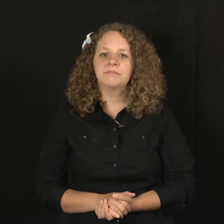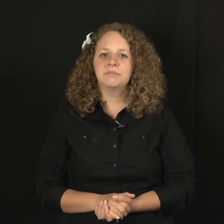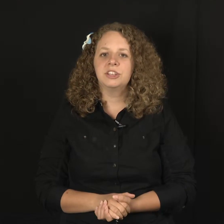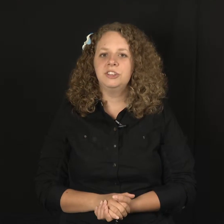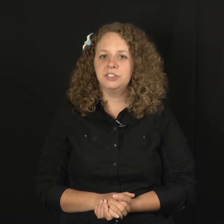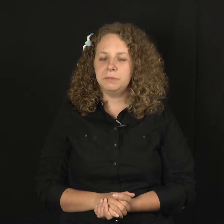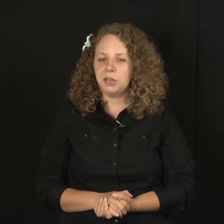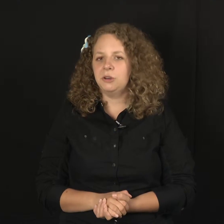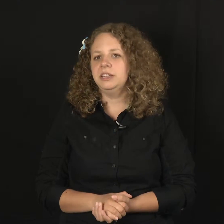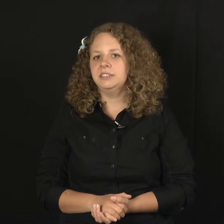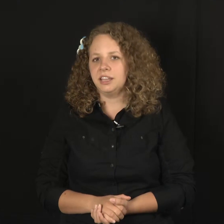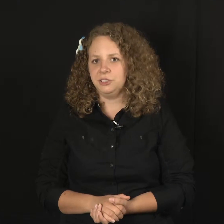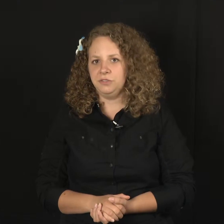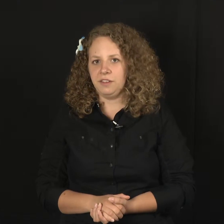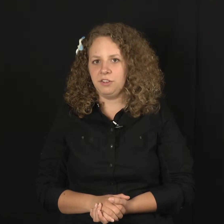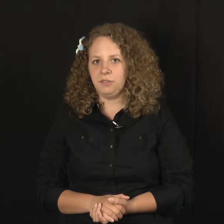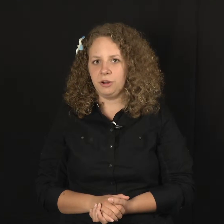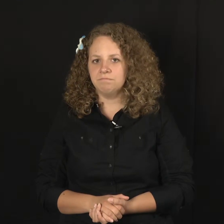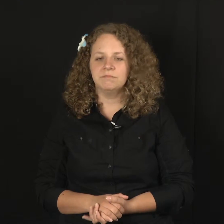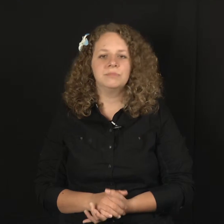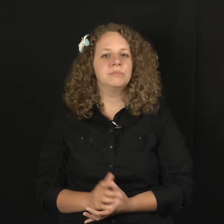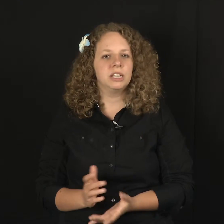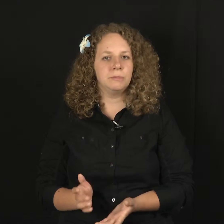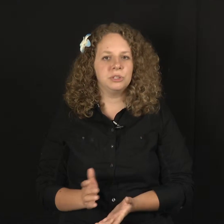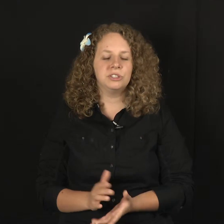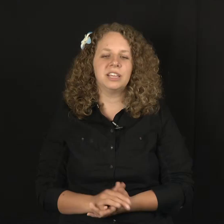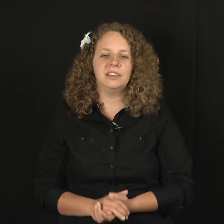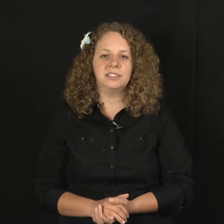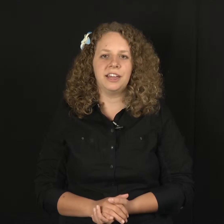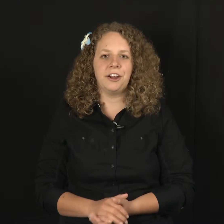Your zip code is 92504. The numbers are signed as they are.